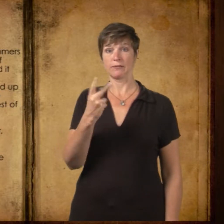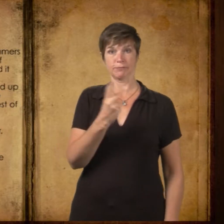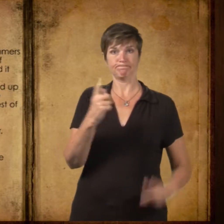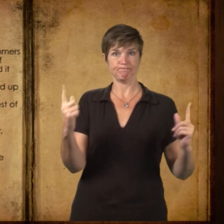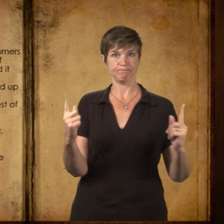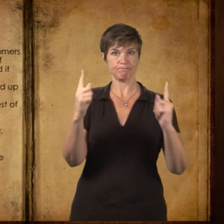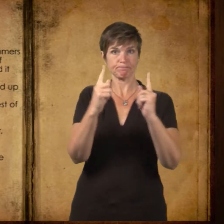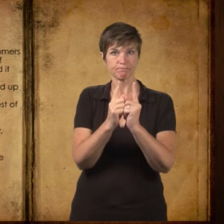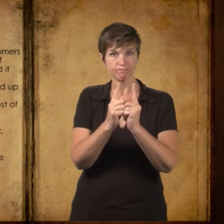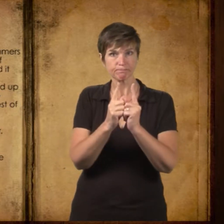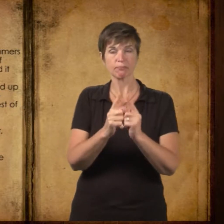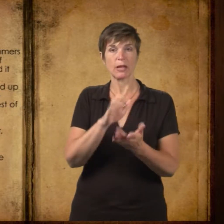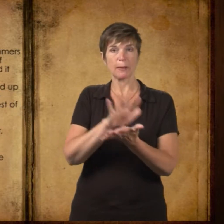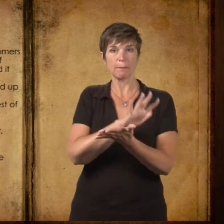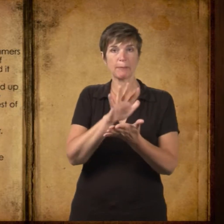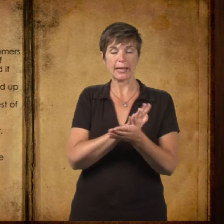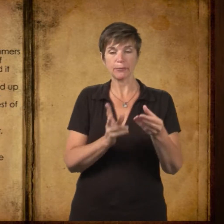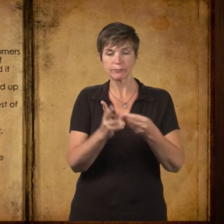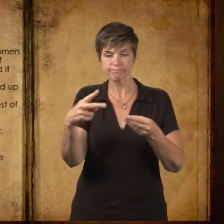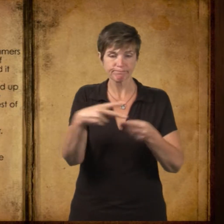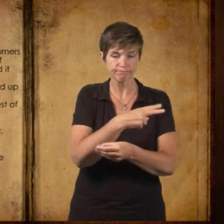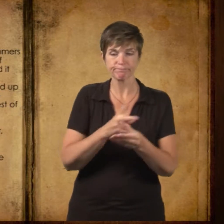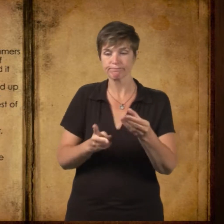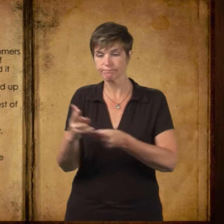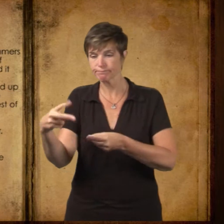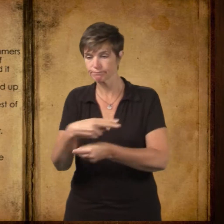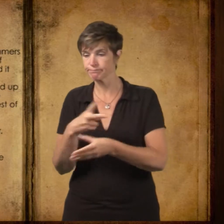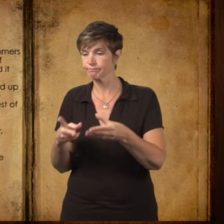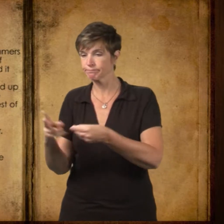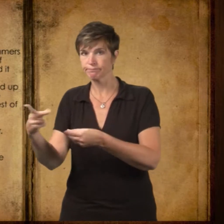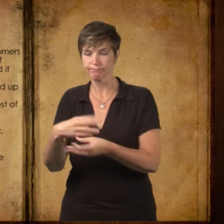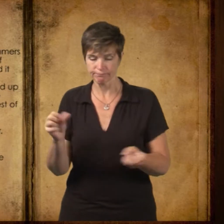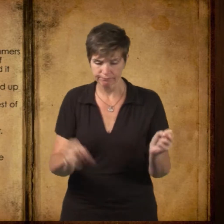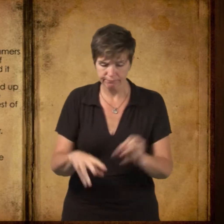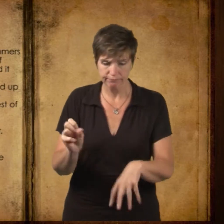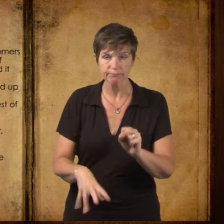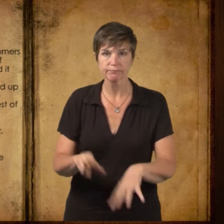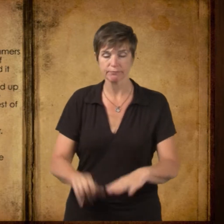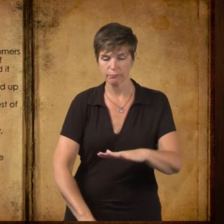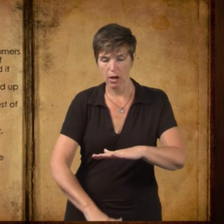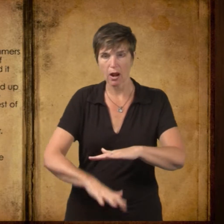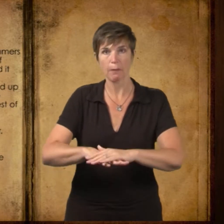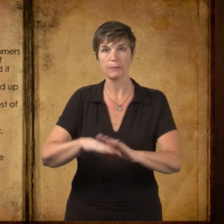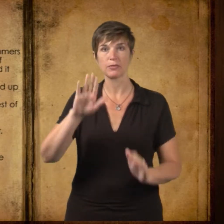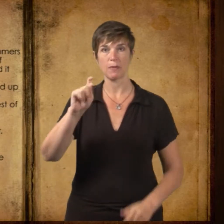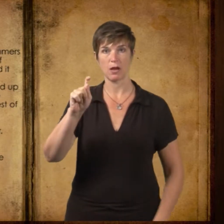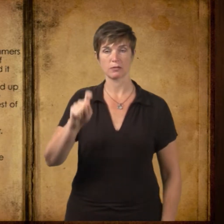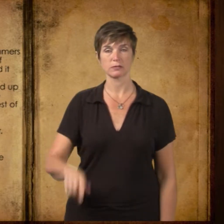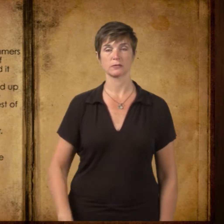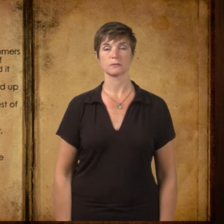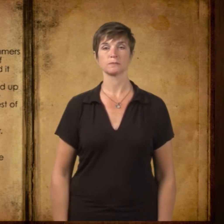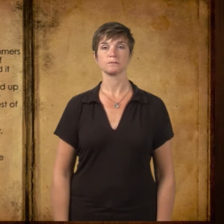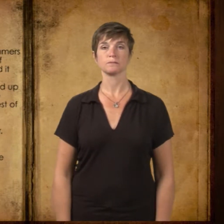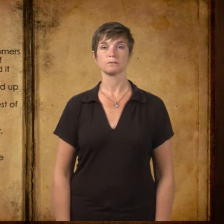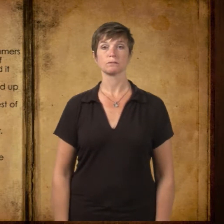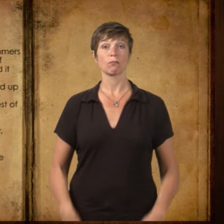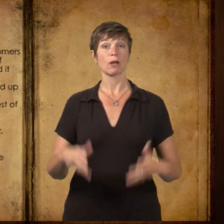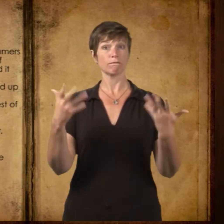of paper and put them in the box and it was then taken to the safe of Mr.